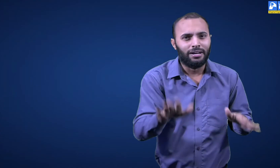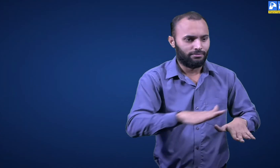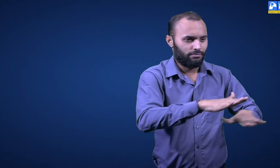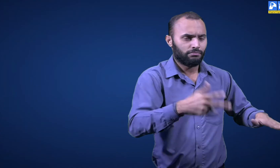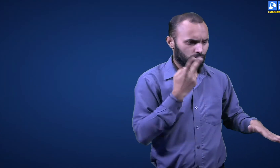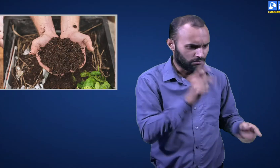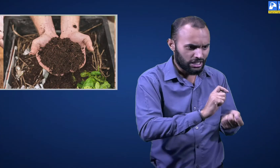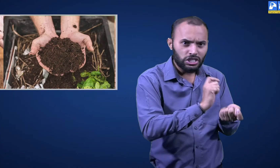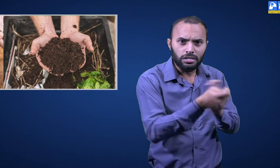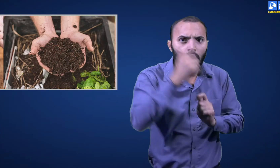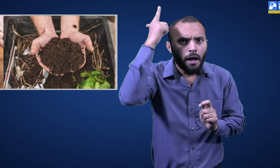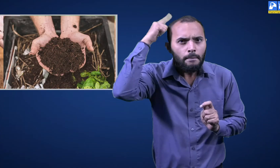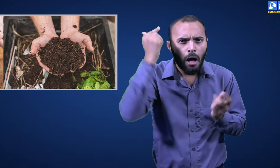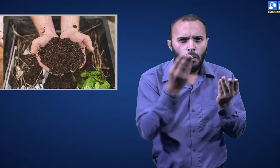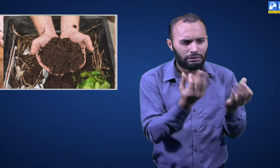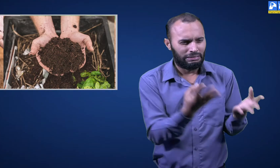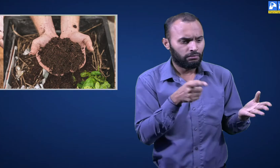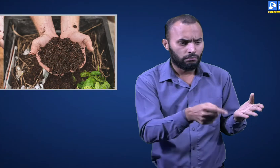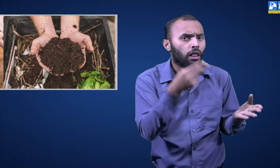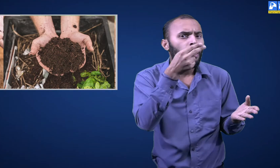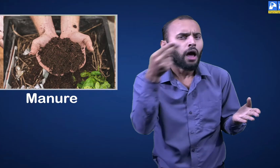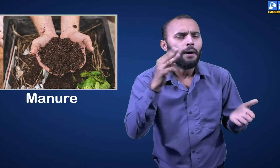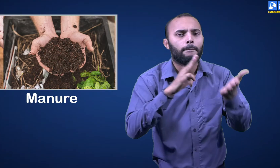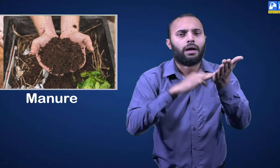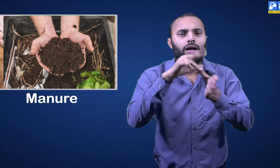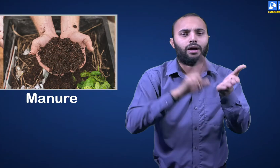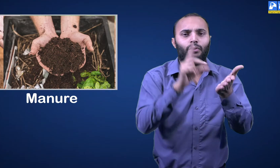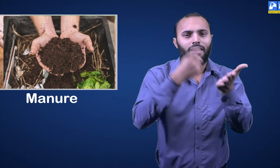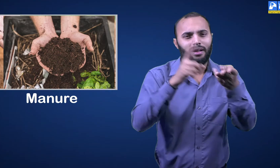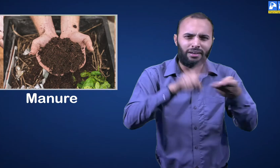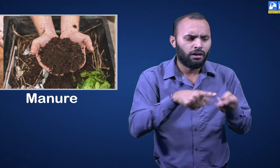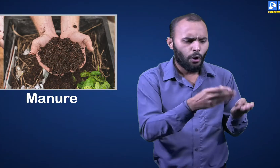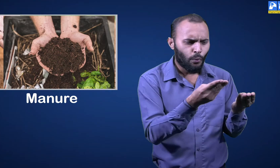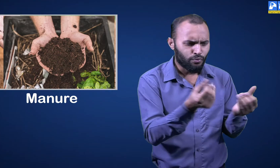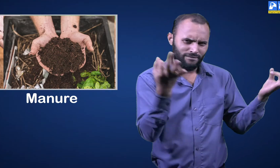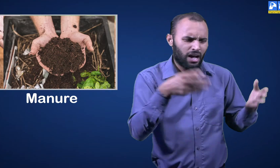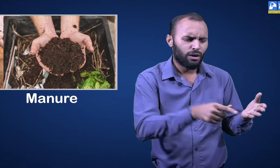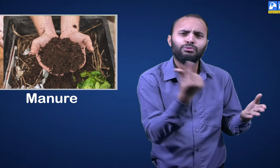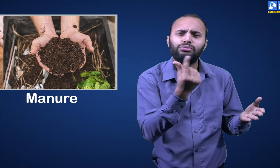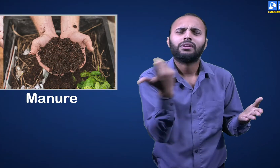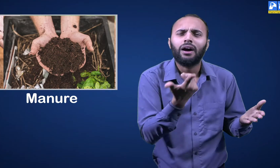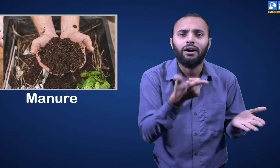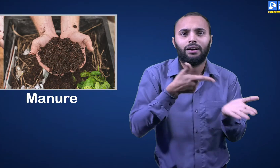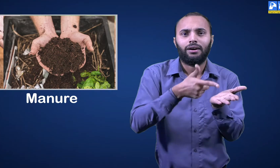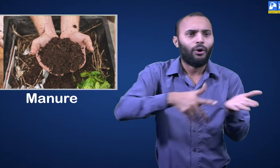which provide nutrients to plants for